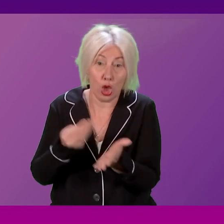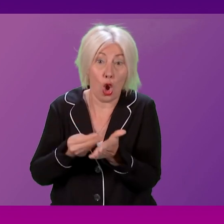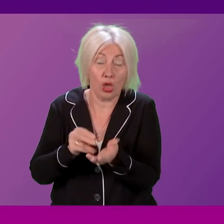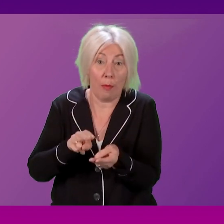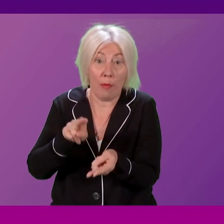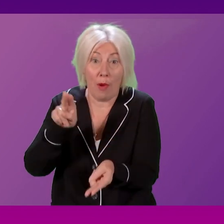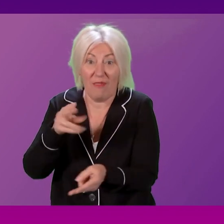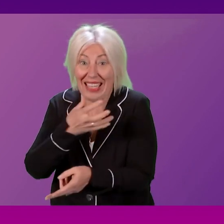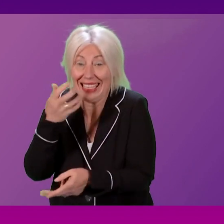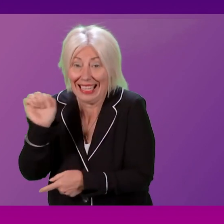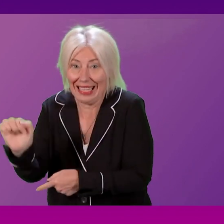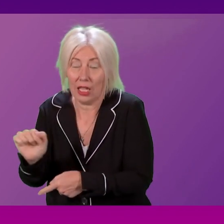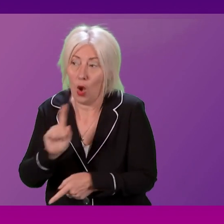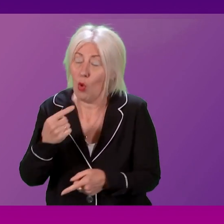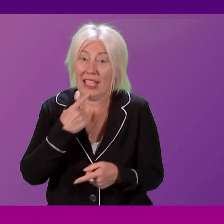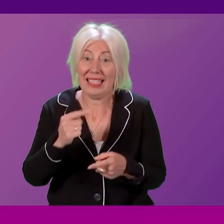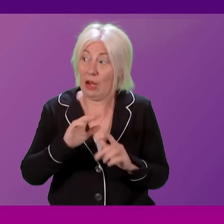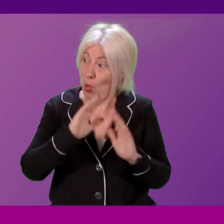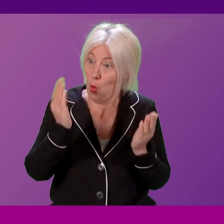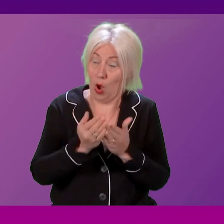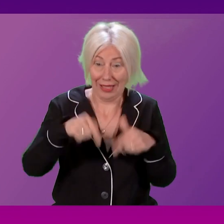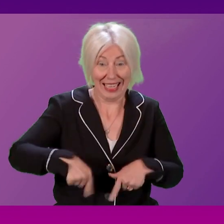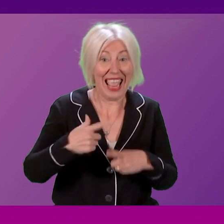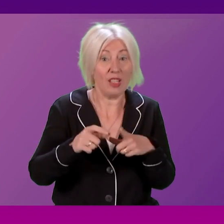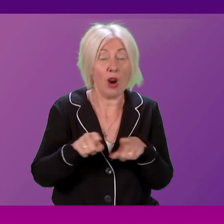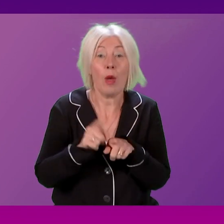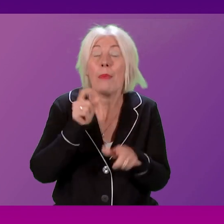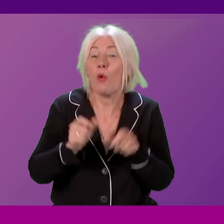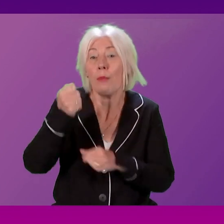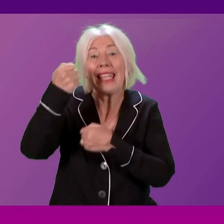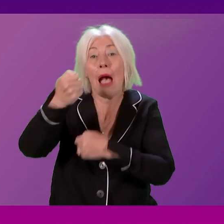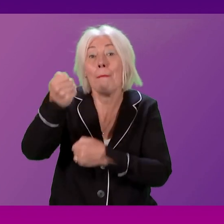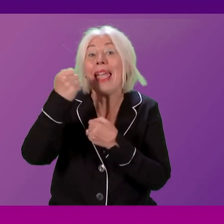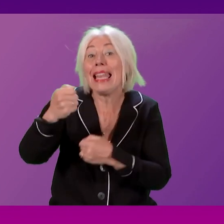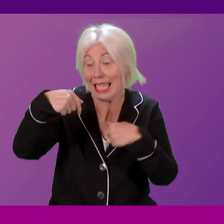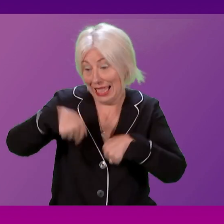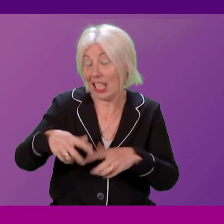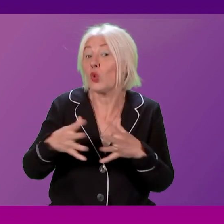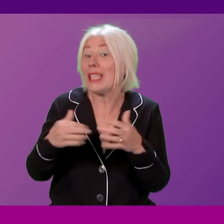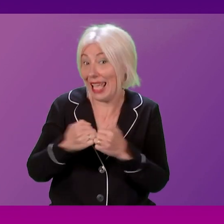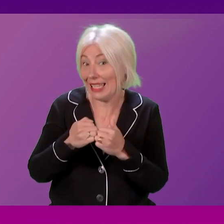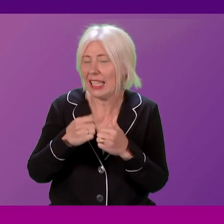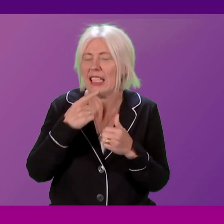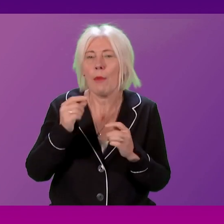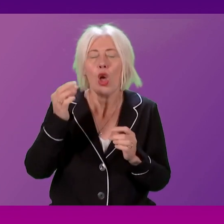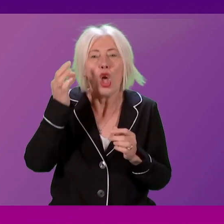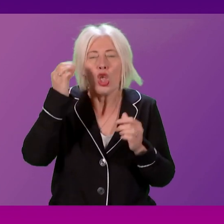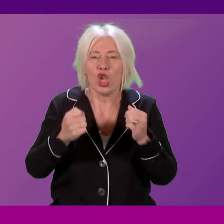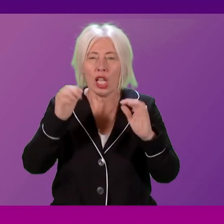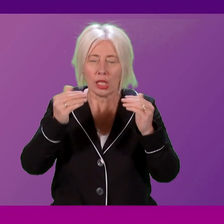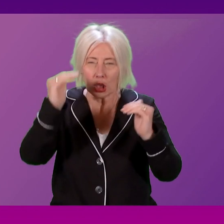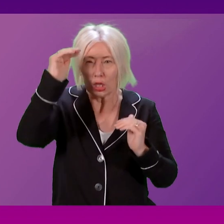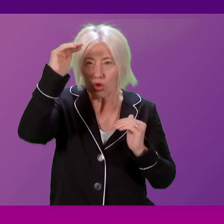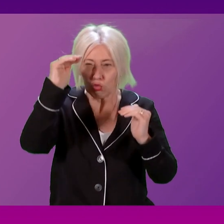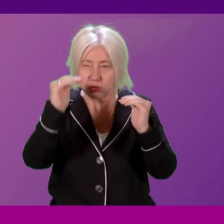across the world and here in Edinburgh, who will be campaigning on the streets this weekend to demand a just transition, given his Government has flip